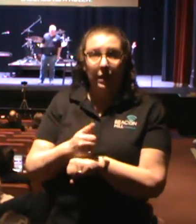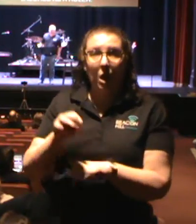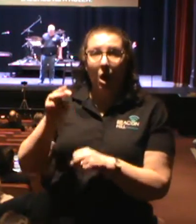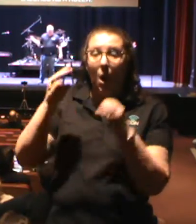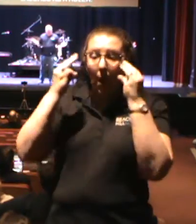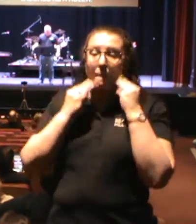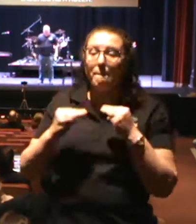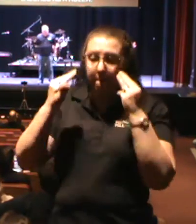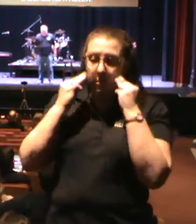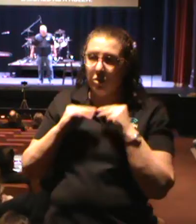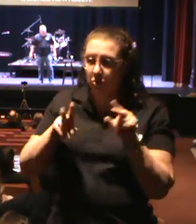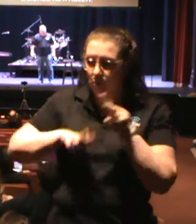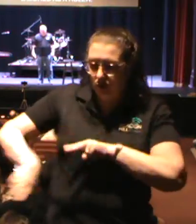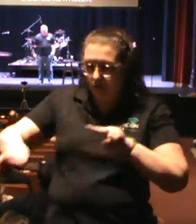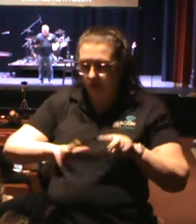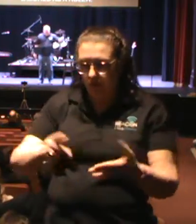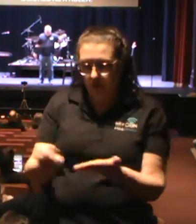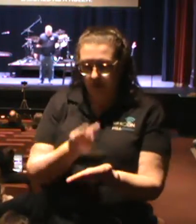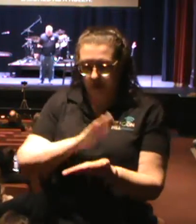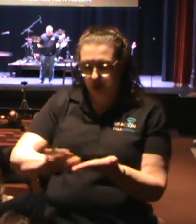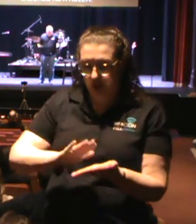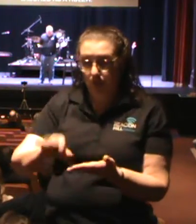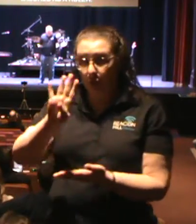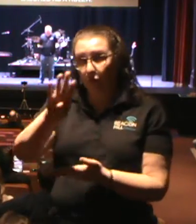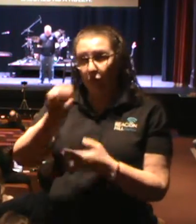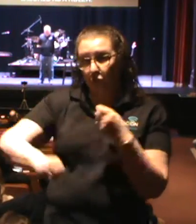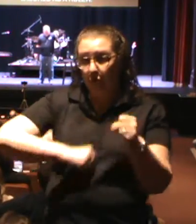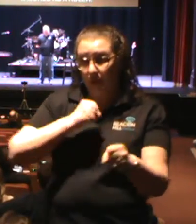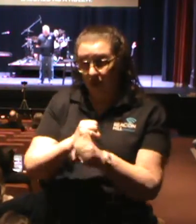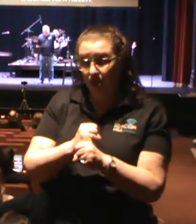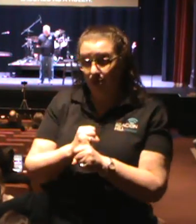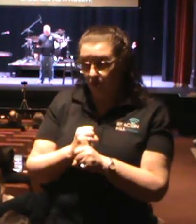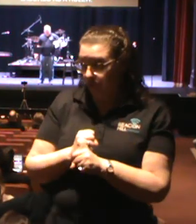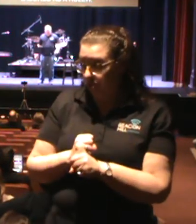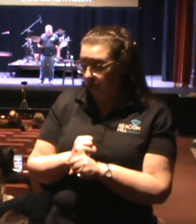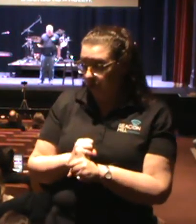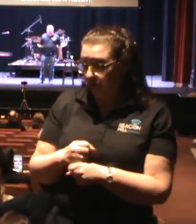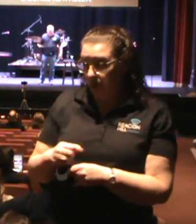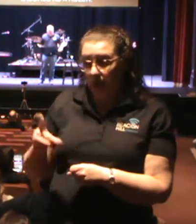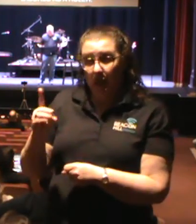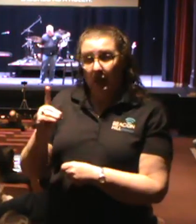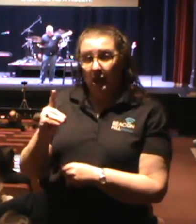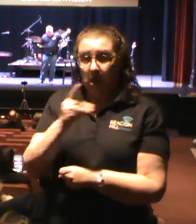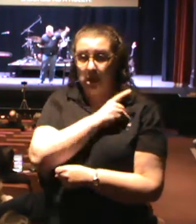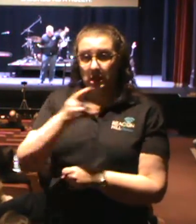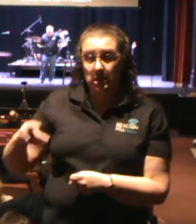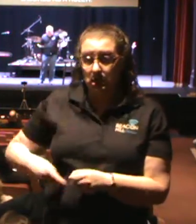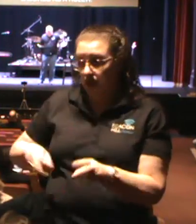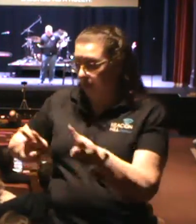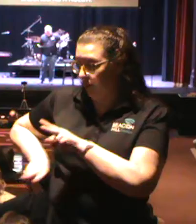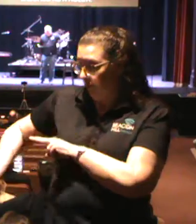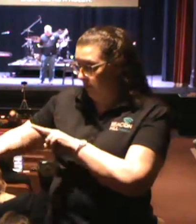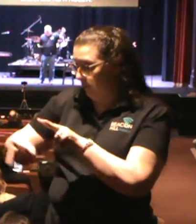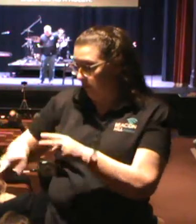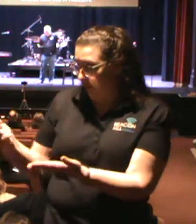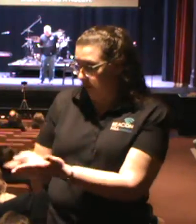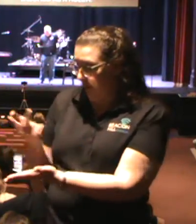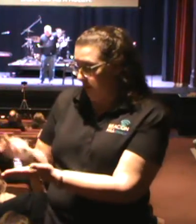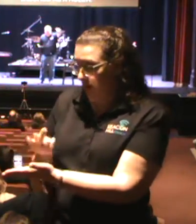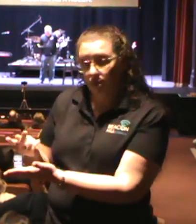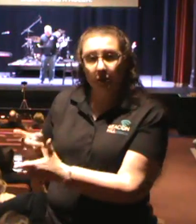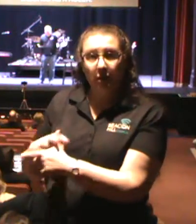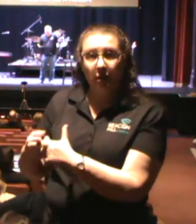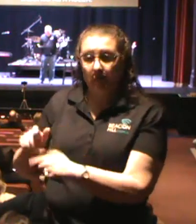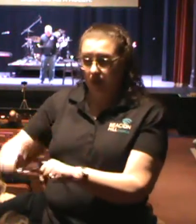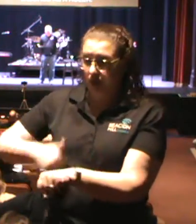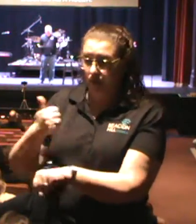40 years before God called him. David was tending his father's sheep when Samuel anointed him king of Israel. Paul was a tent maker, and Jesus